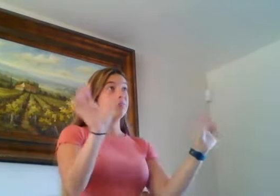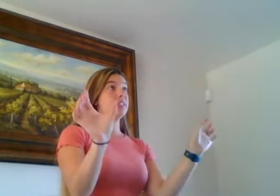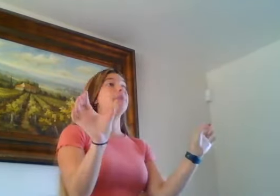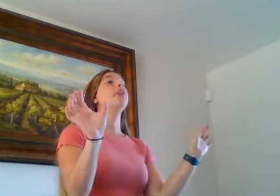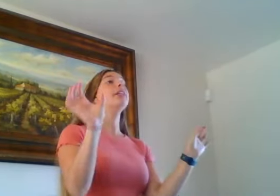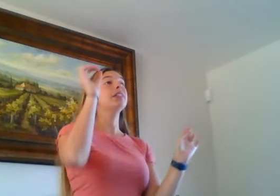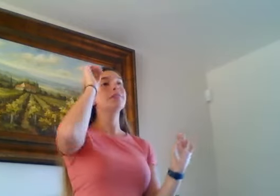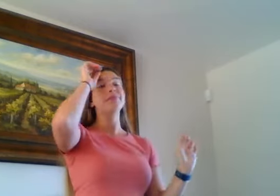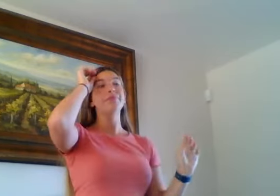can be separate?